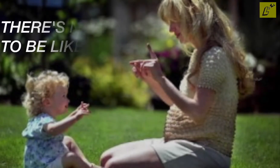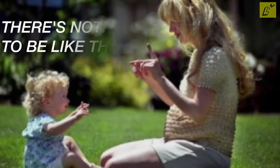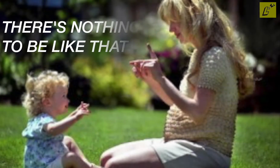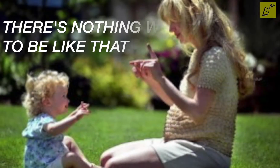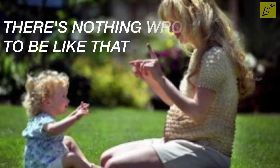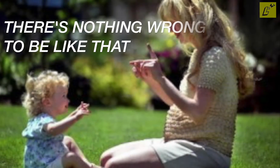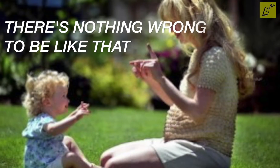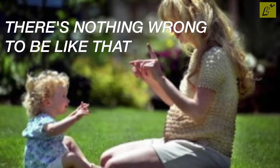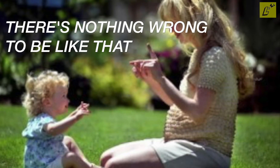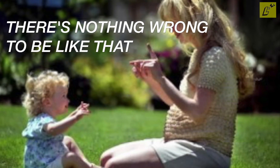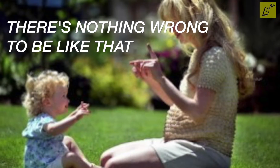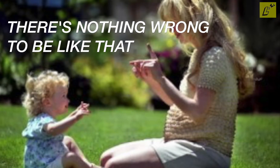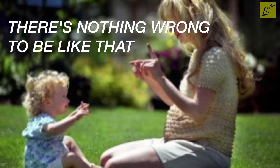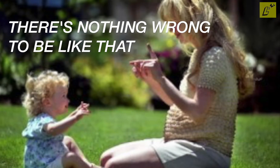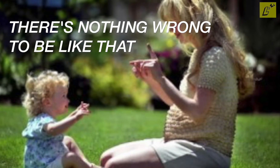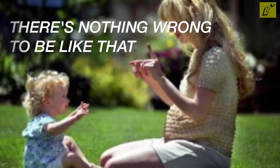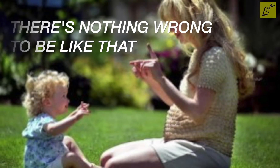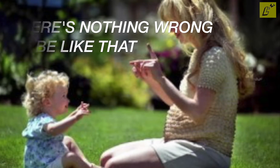There's nothing wrong to be like that